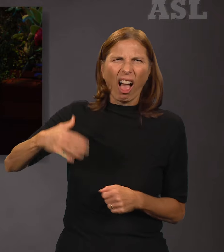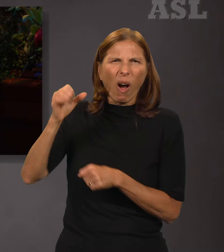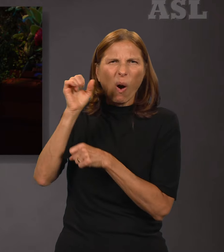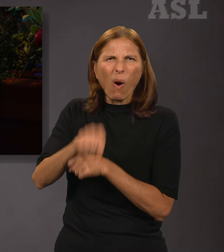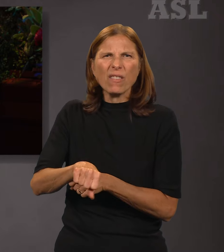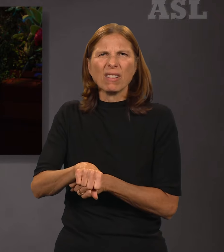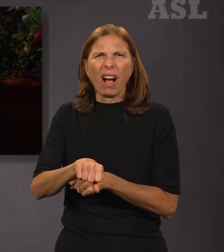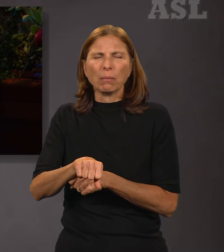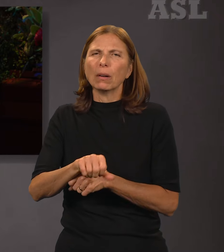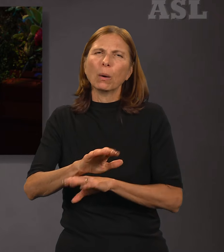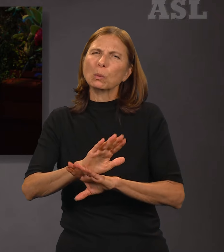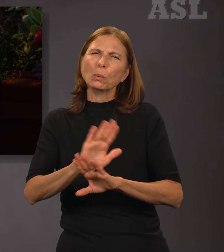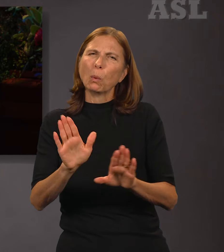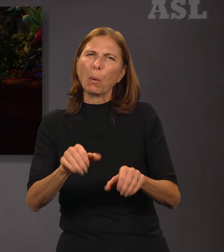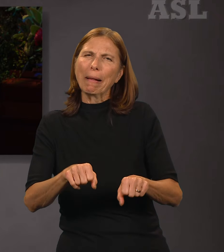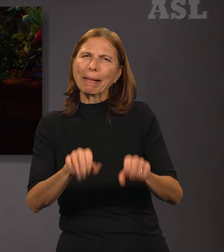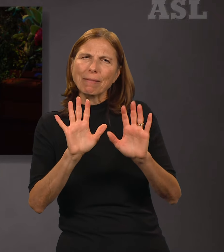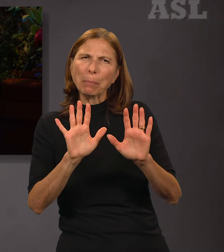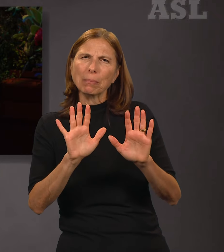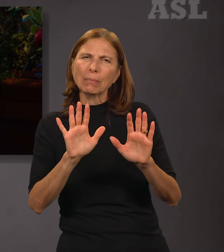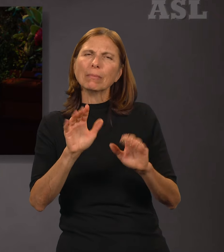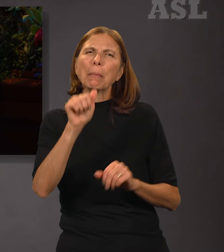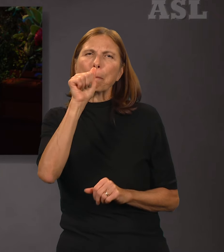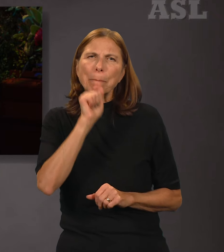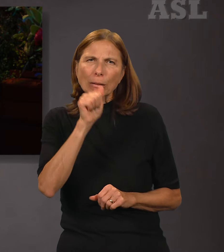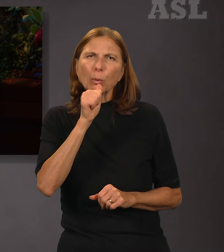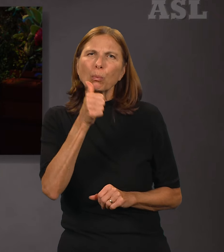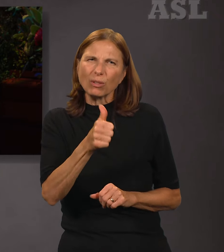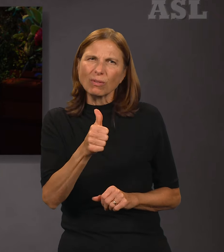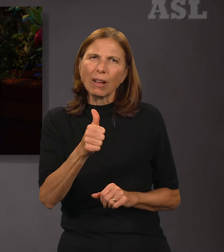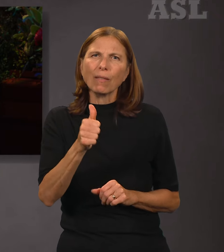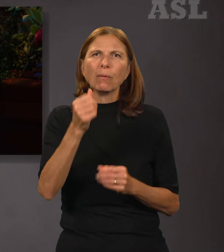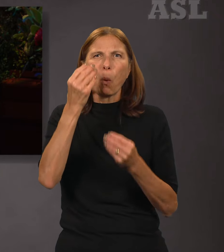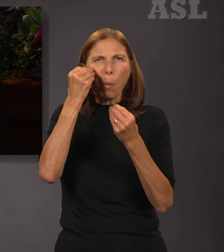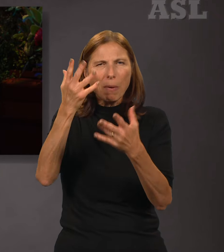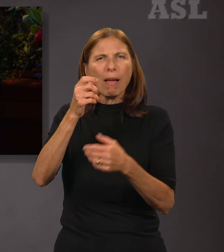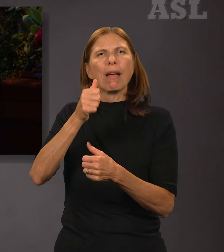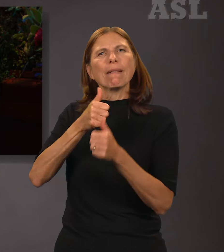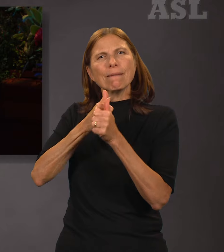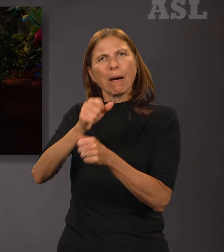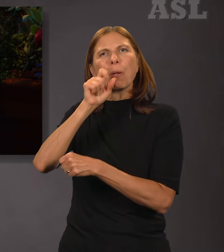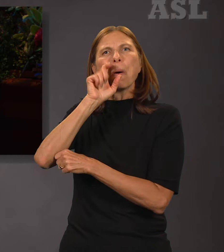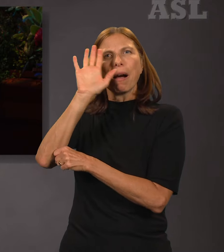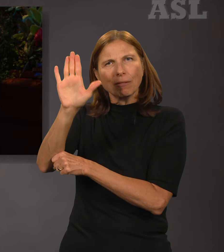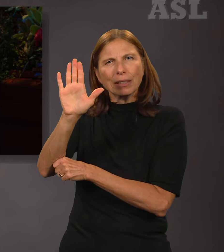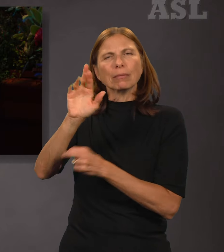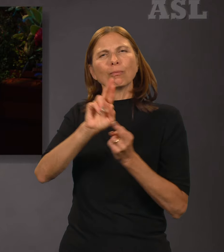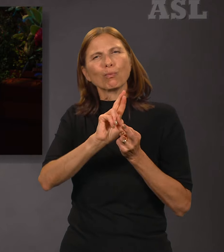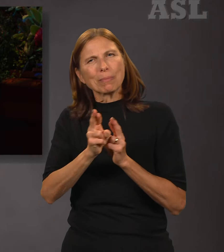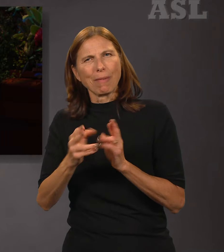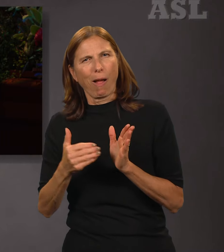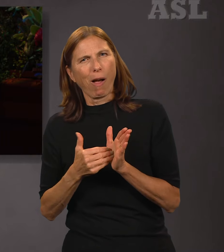Repent often. Seek the help of your leaders if needed and go to the house of the Lord as regularly as you can.